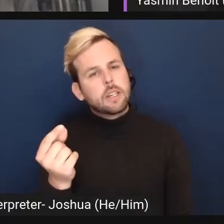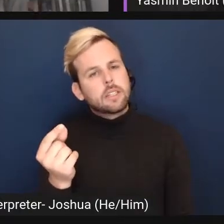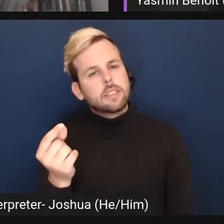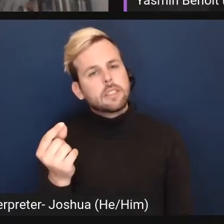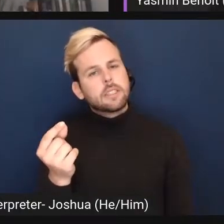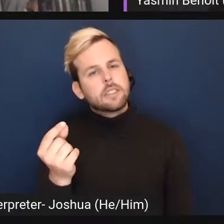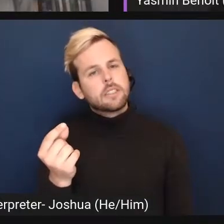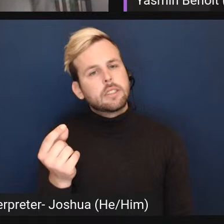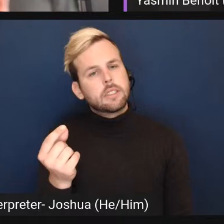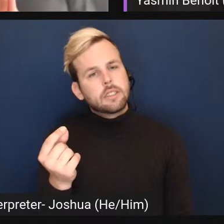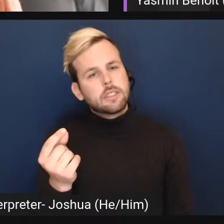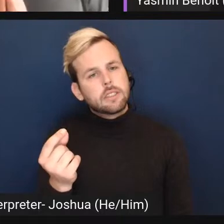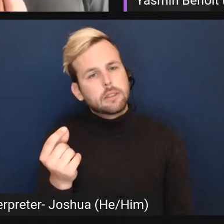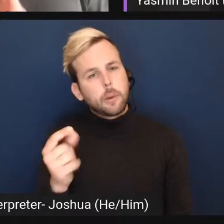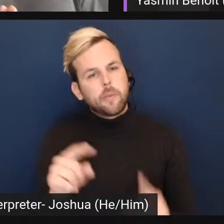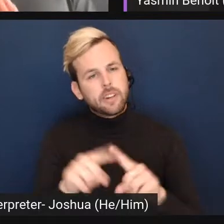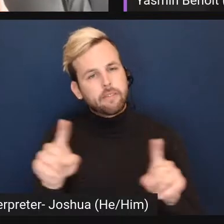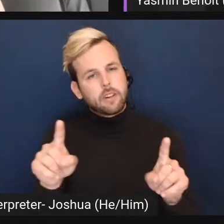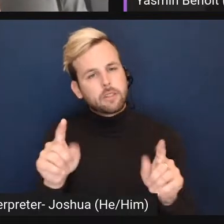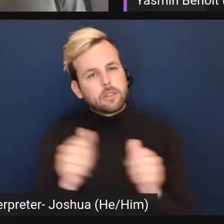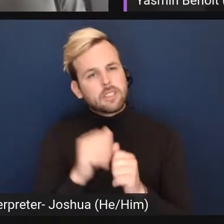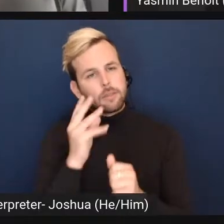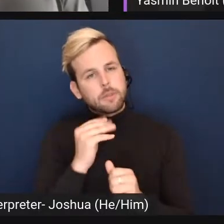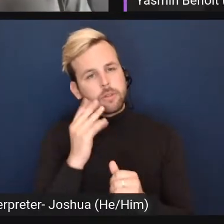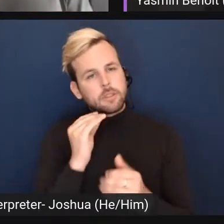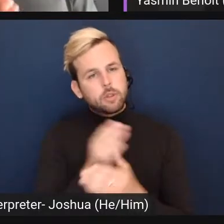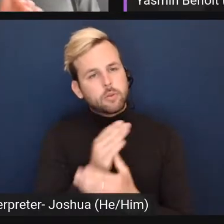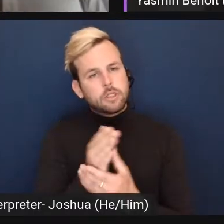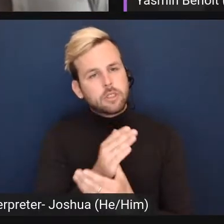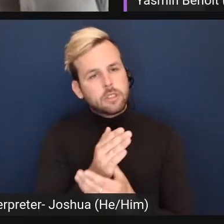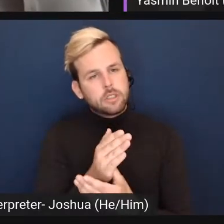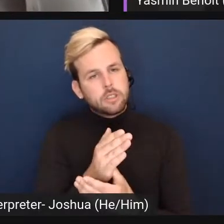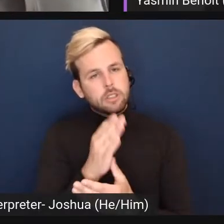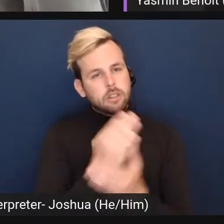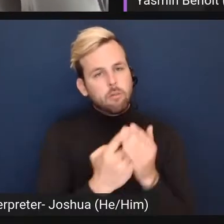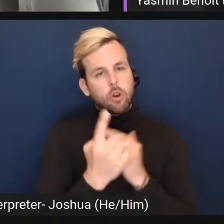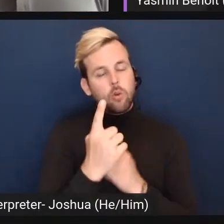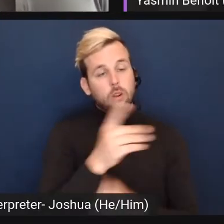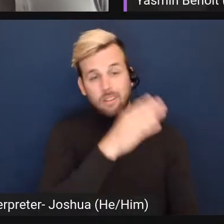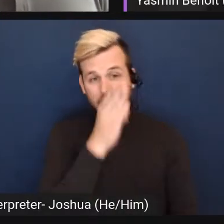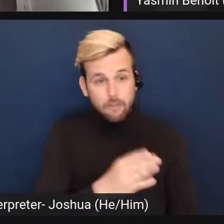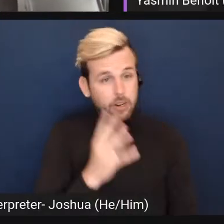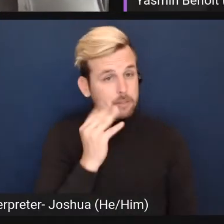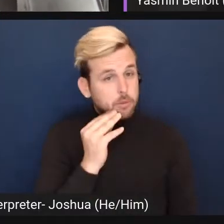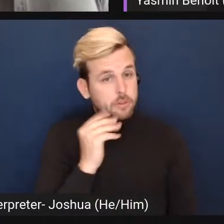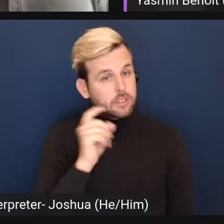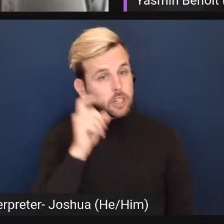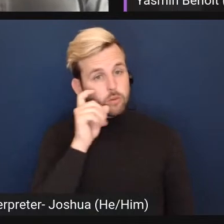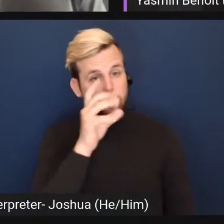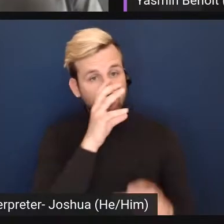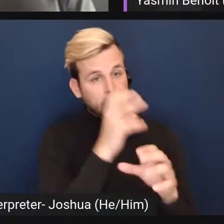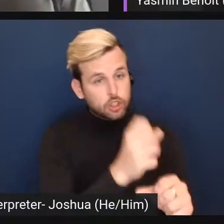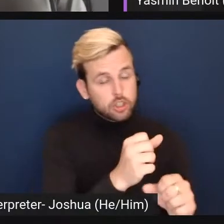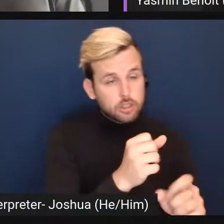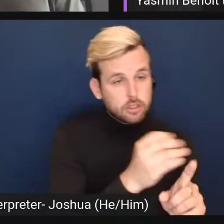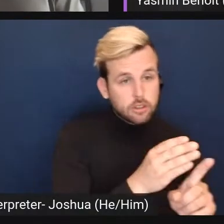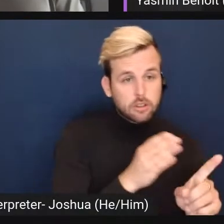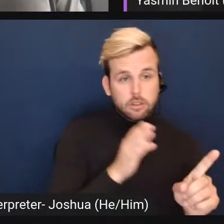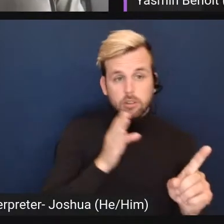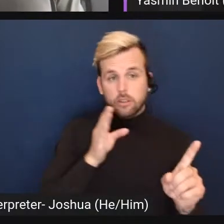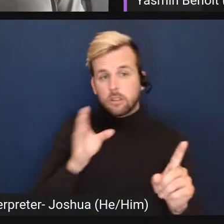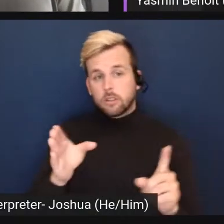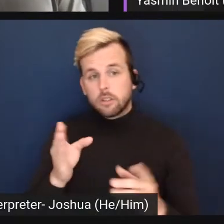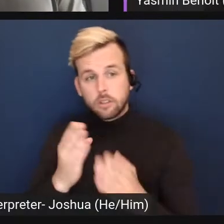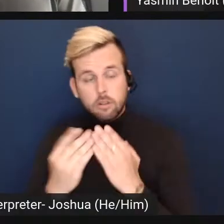the difference in experience between someone who has never experienced sexual attraction and someone who